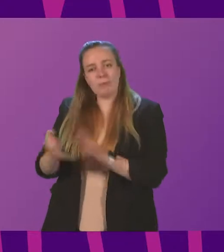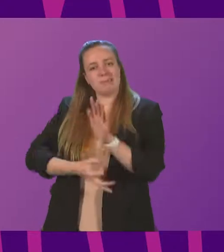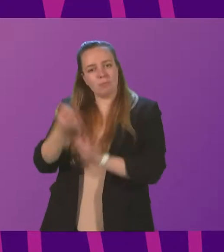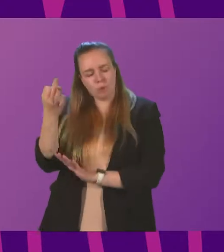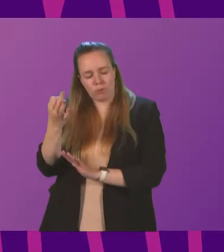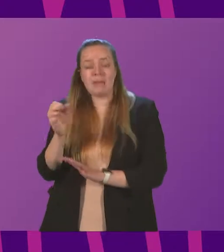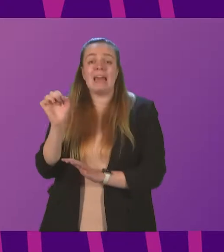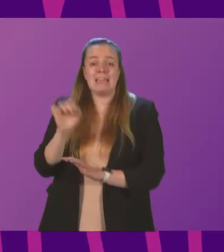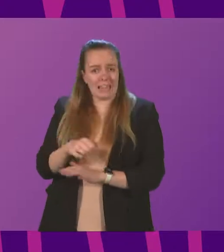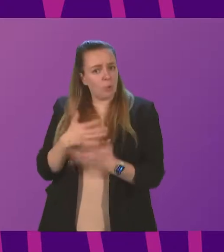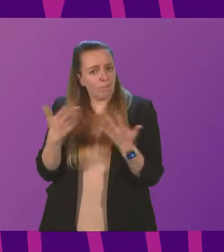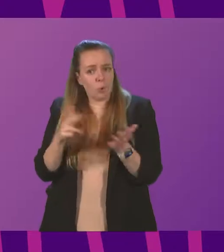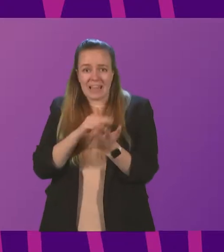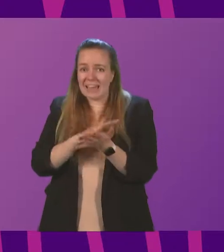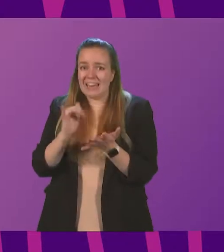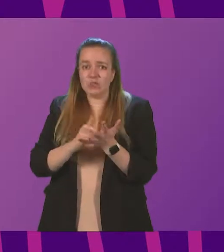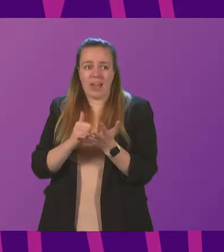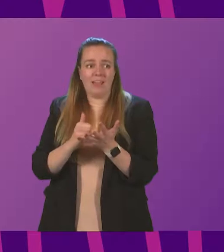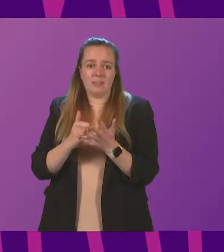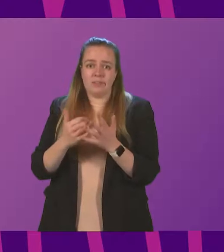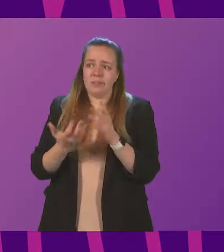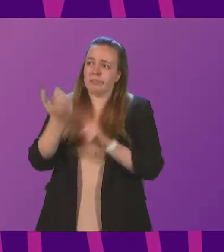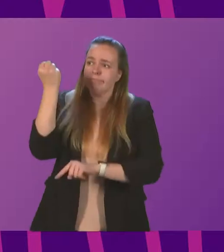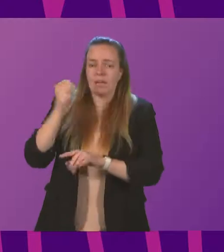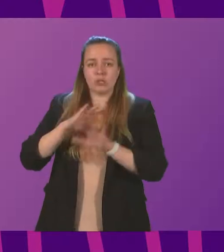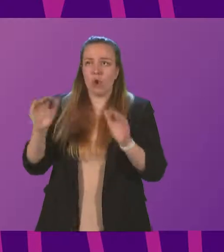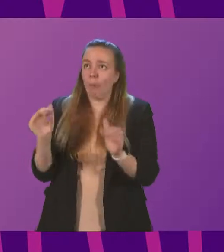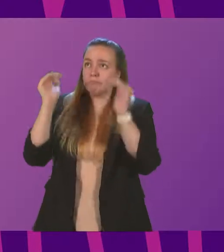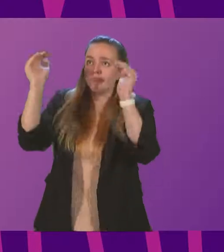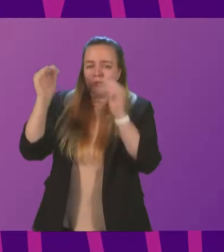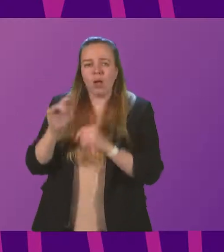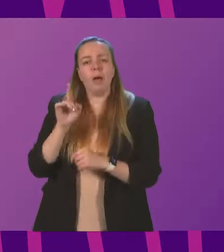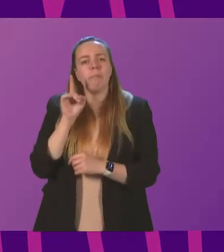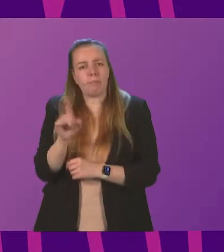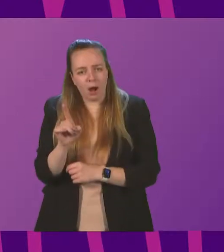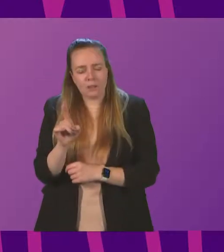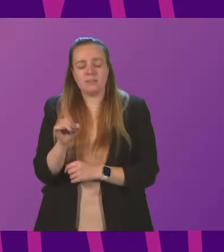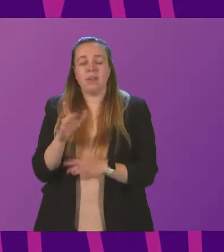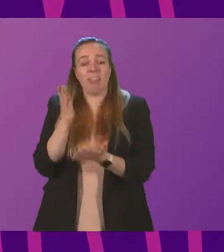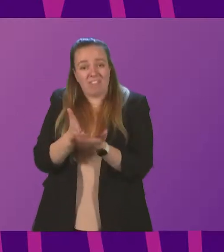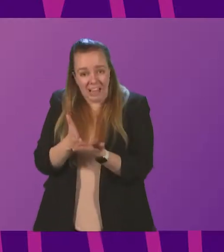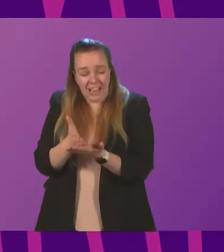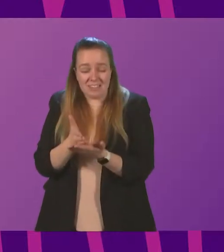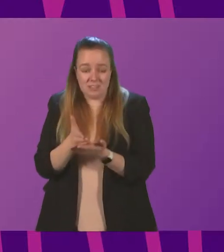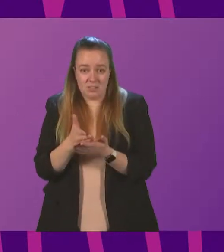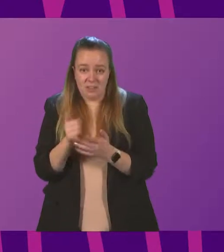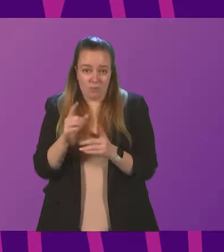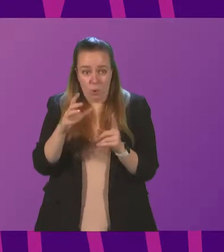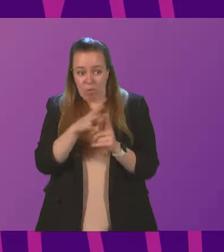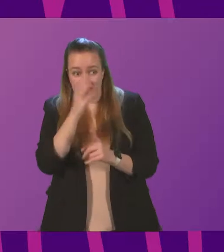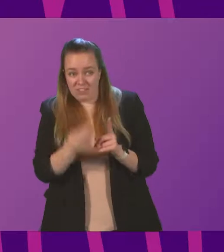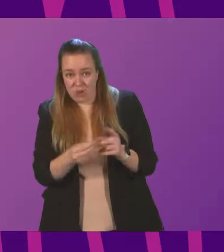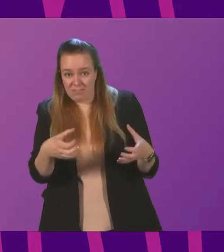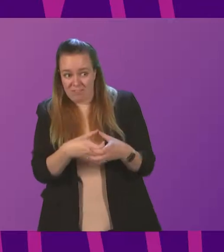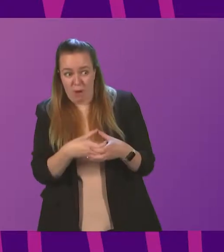Yes, of course, NHS performance is not where I'd want it to be. But the fact of the matter is, Miss Gallacher, and to the Conservative Party that are shouting from a